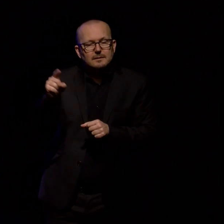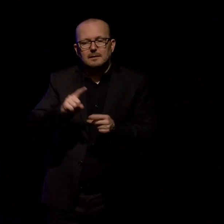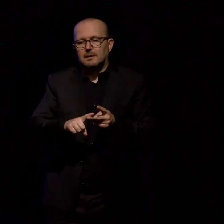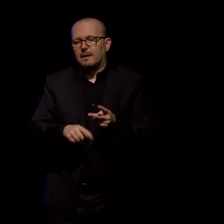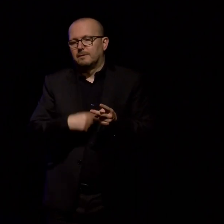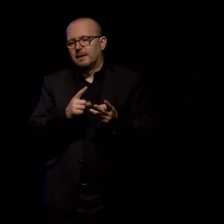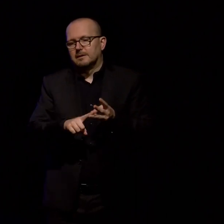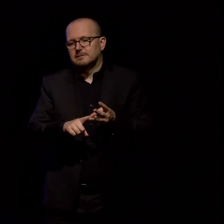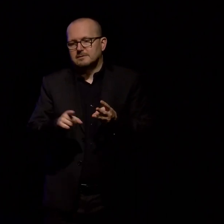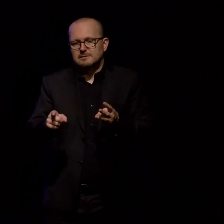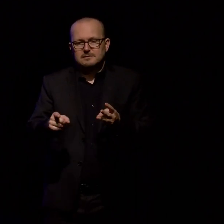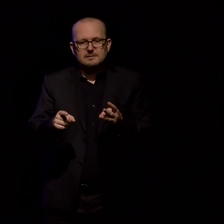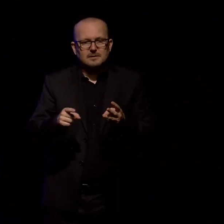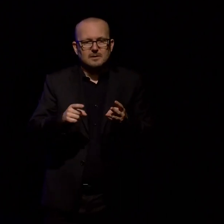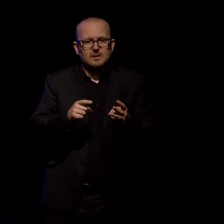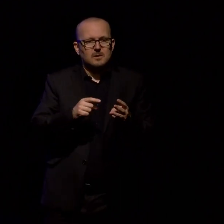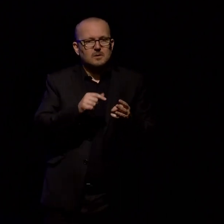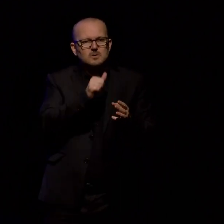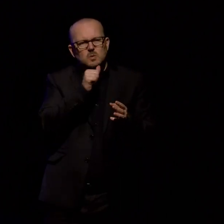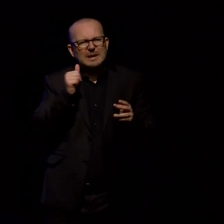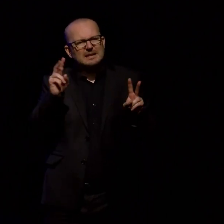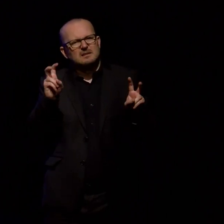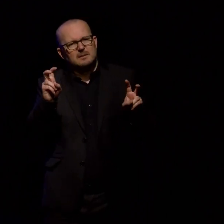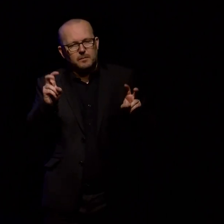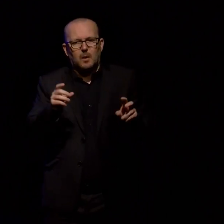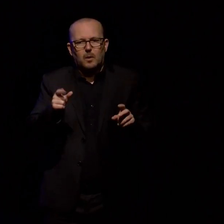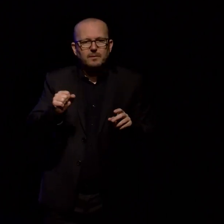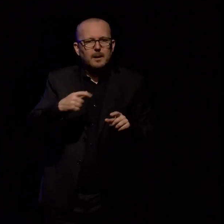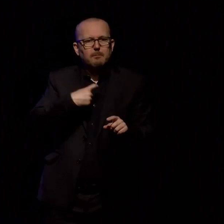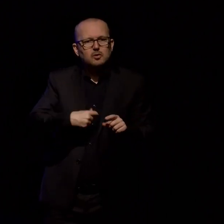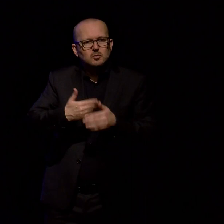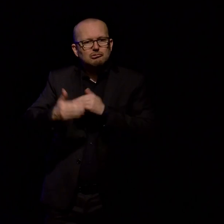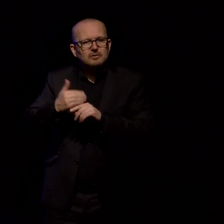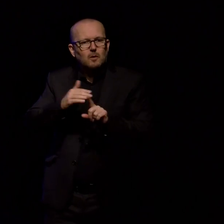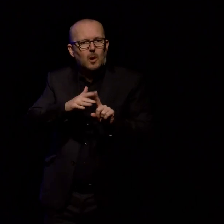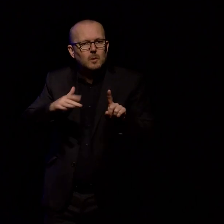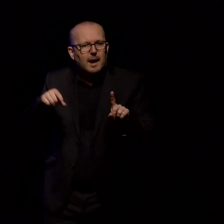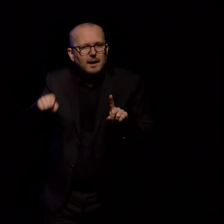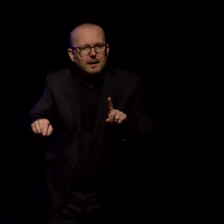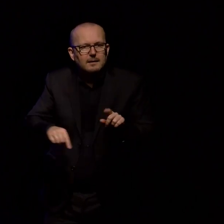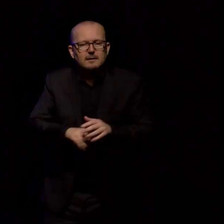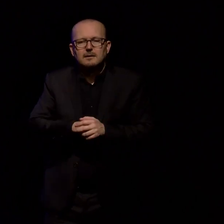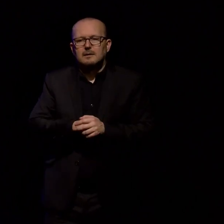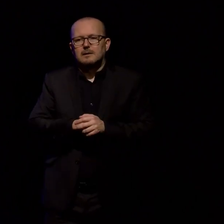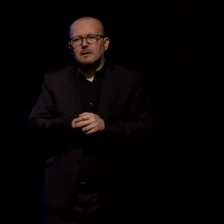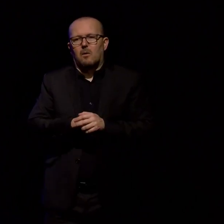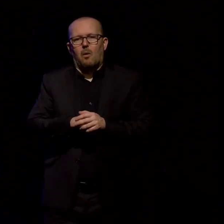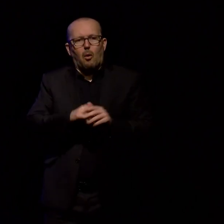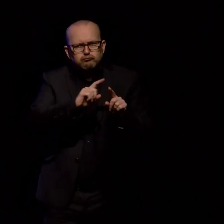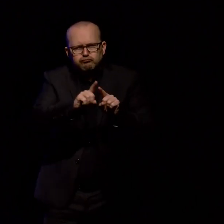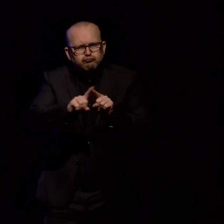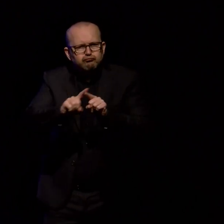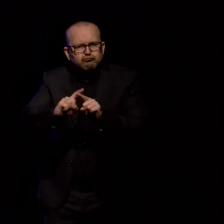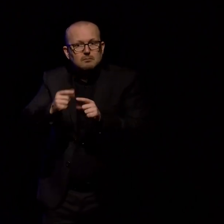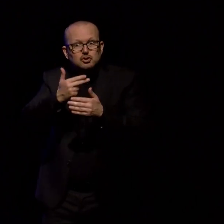there's Sweat with their personal history of Onihanga and this